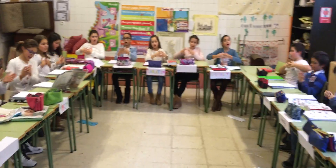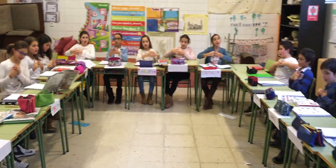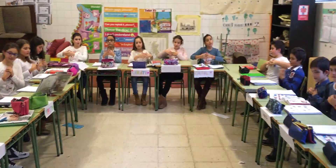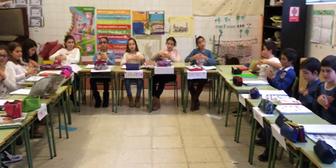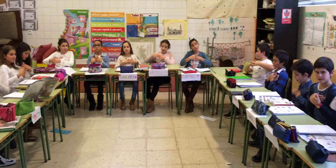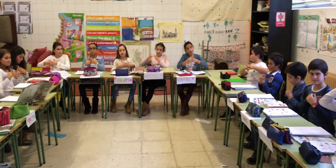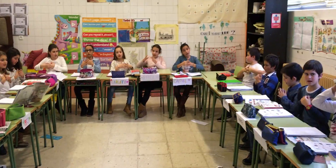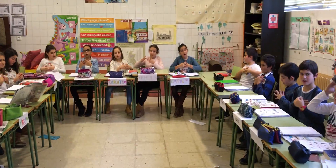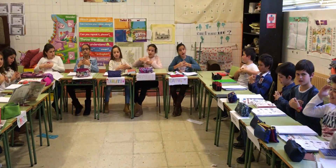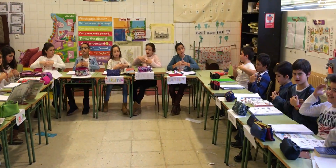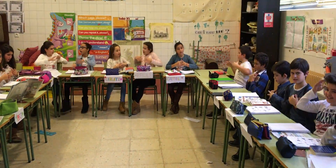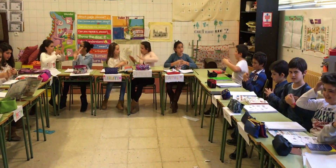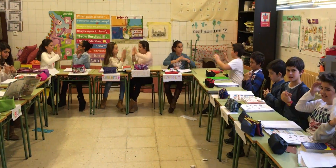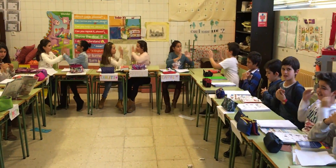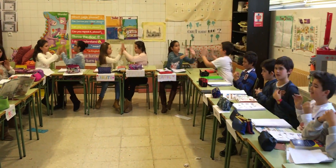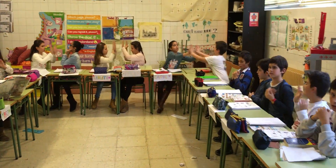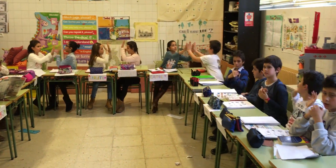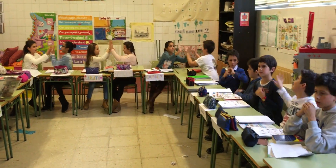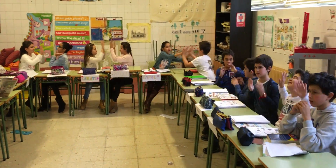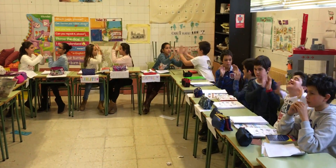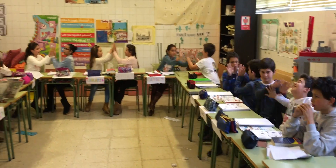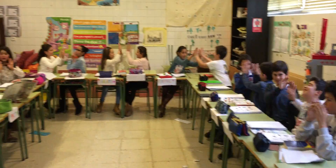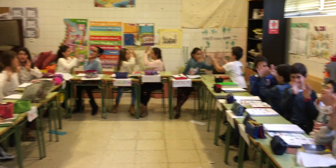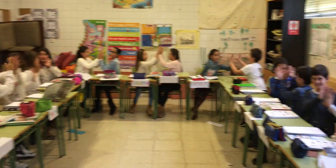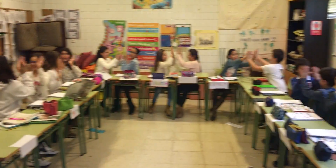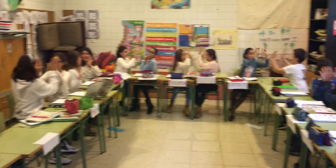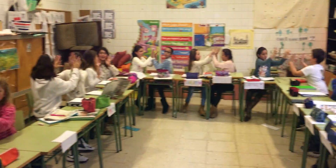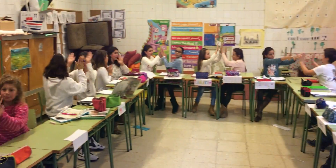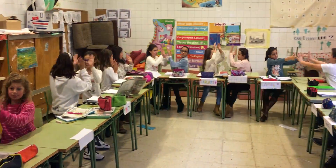love in my heart I'm gonna hear something new